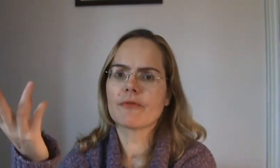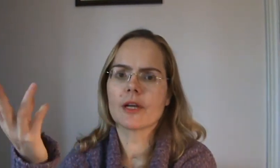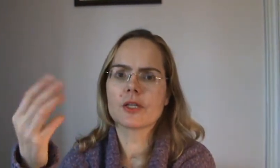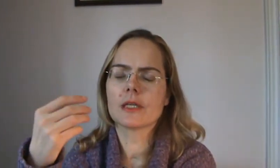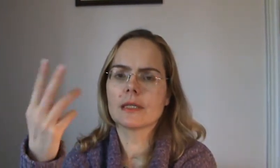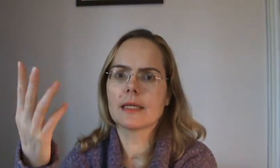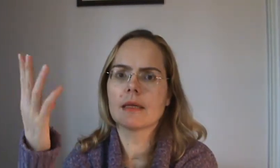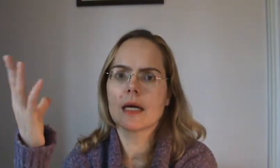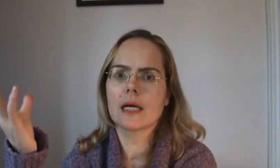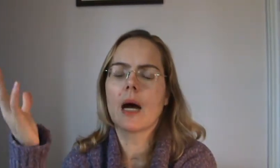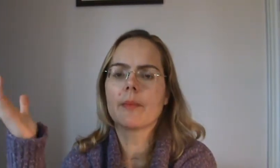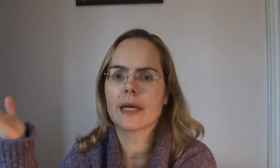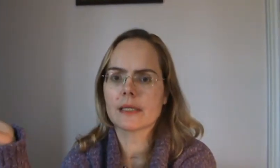freshener, tic tac, gum, etc.